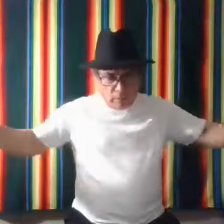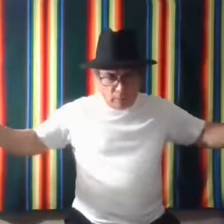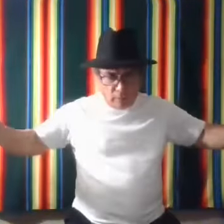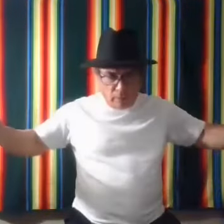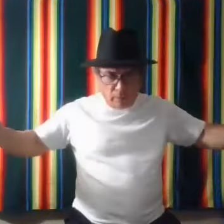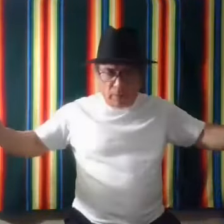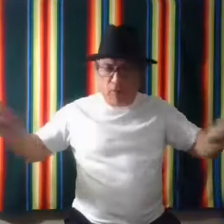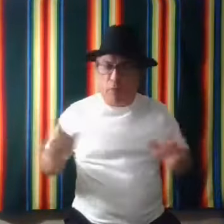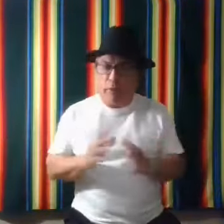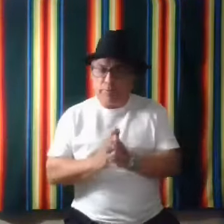Avoid.